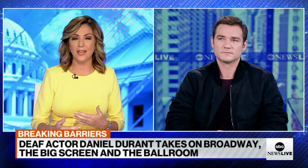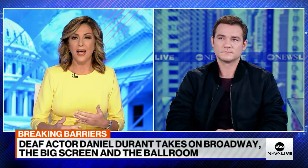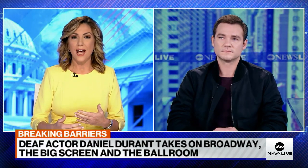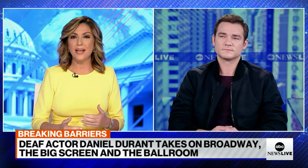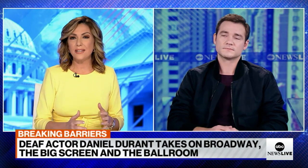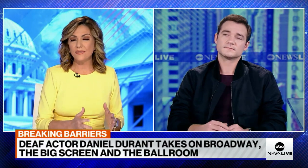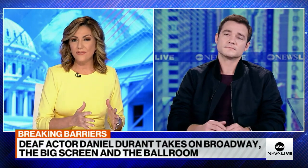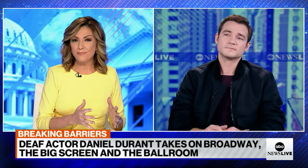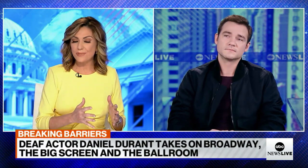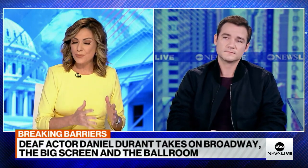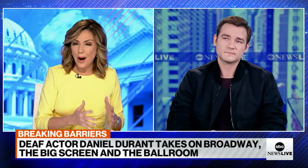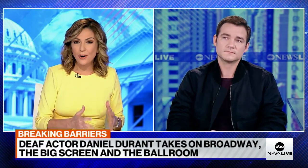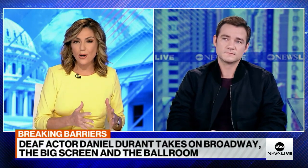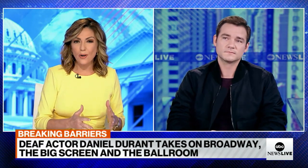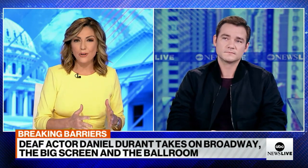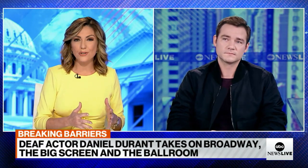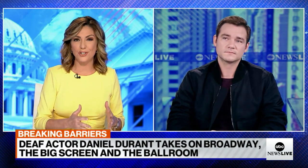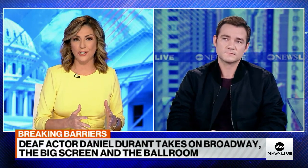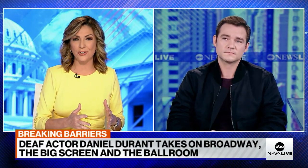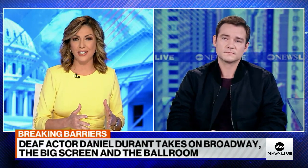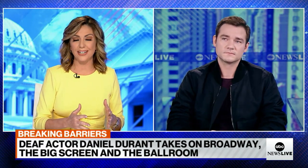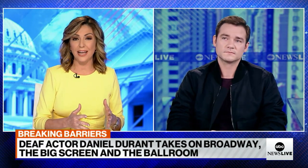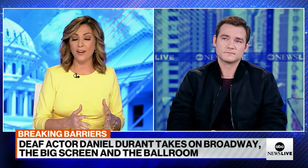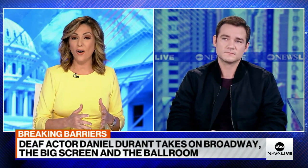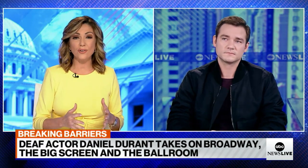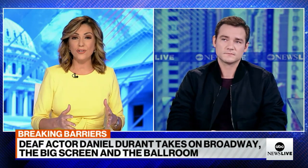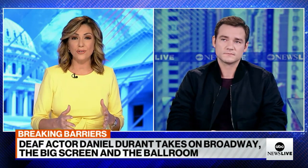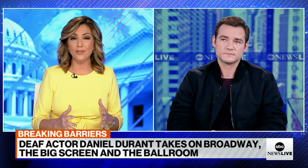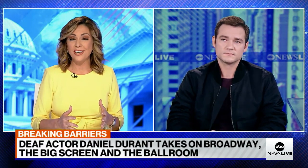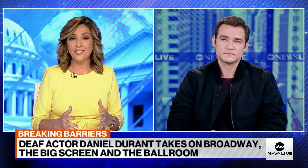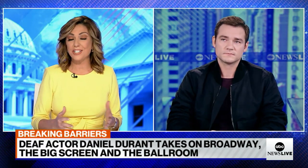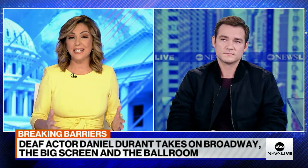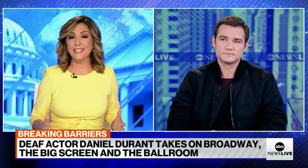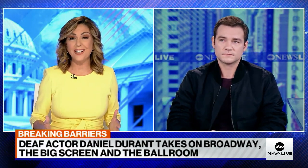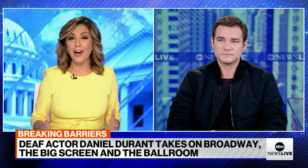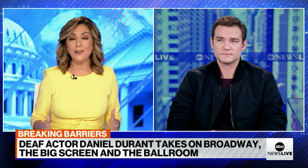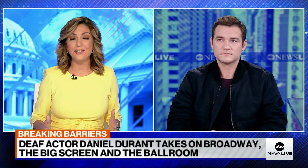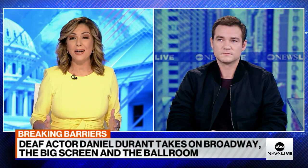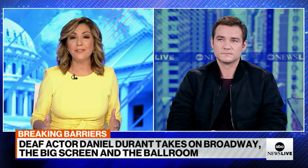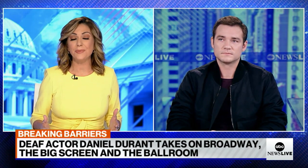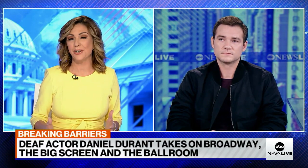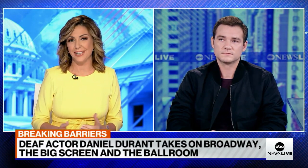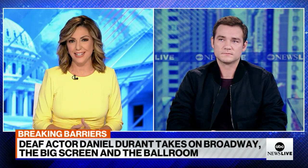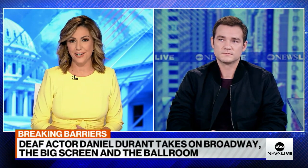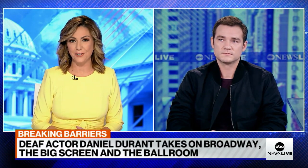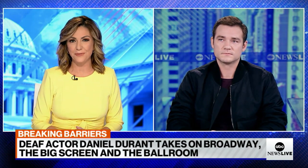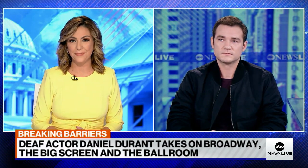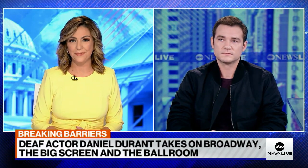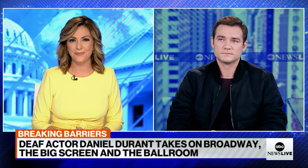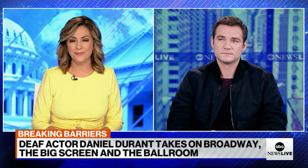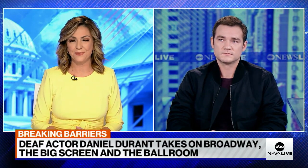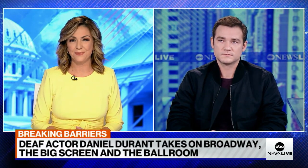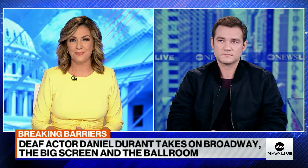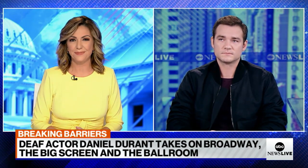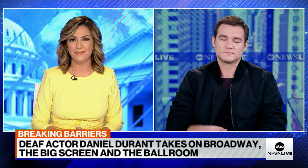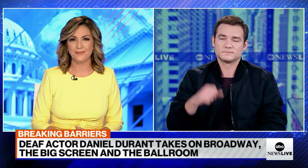Stars has inspired all those children, and also just the entire deaf community, Daniel.